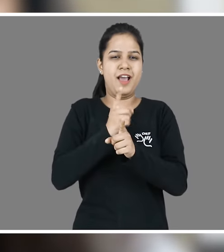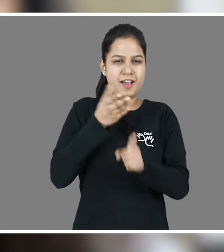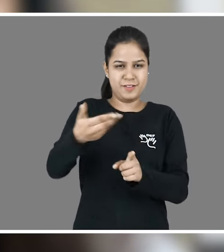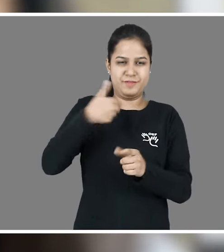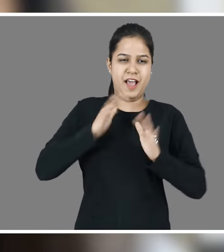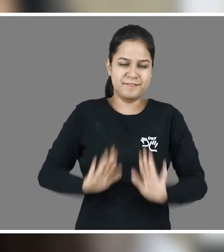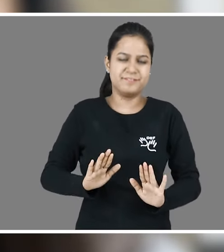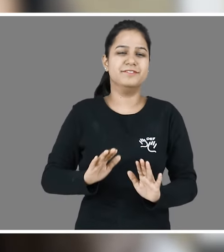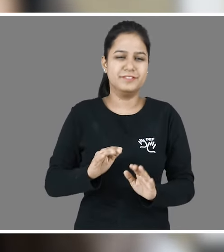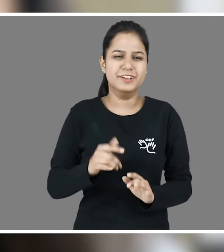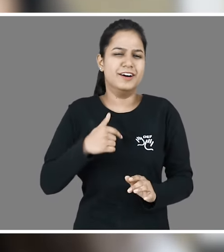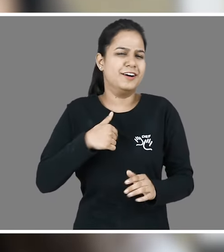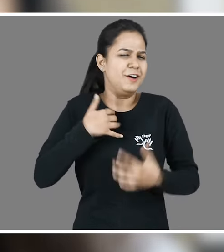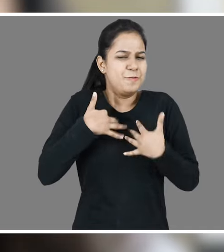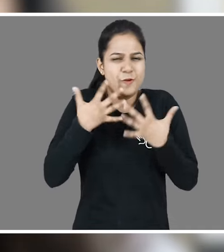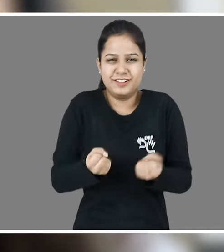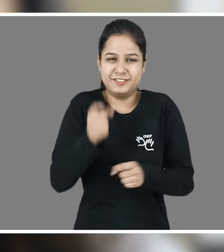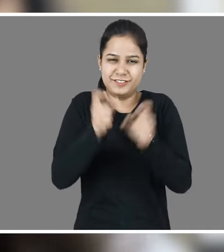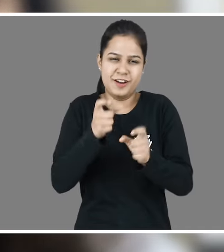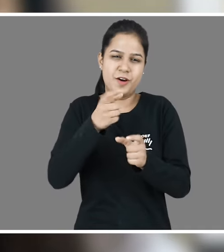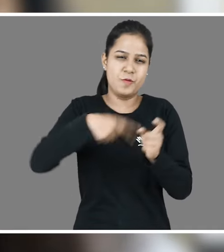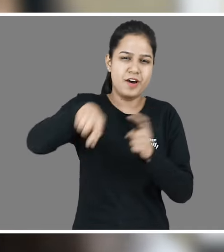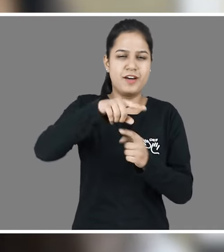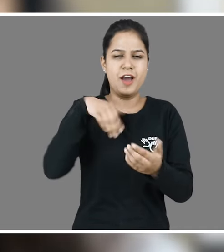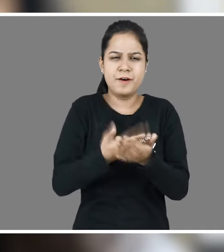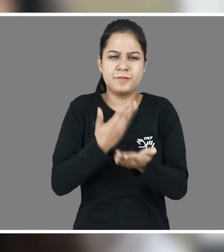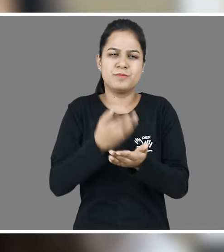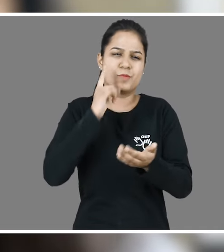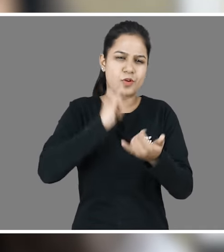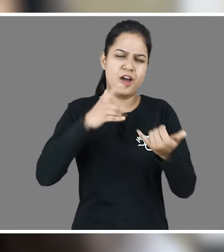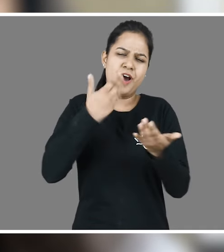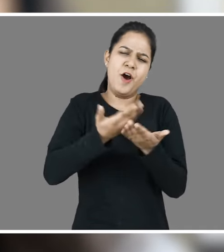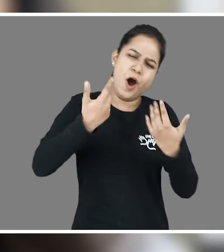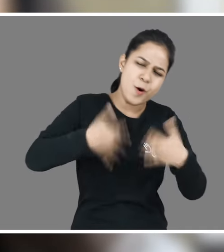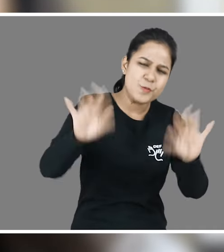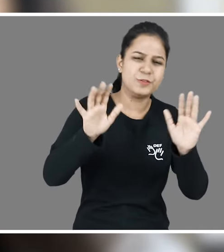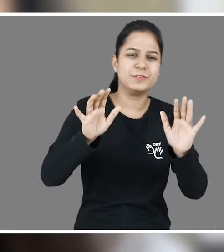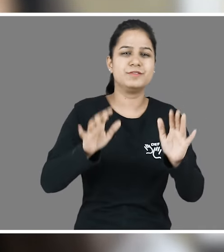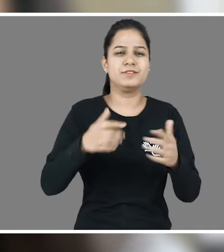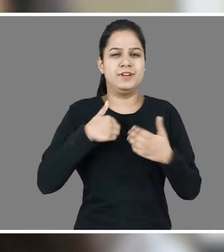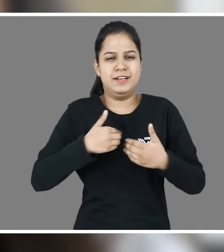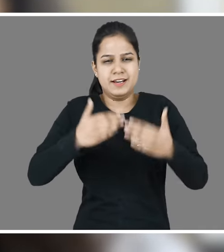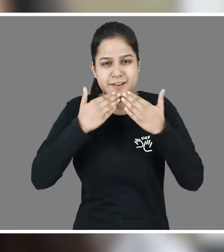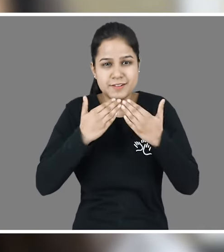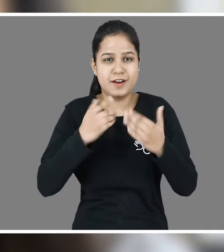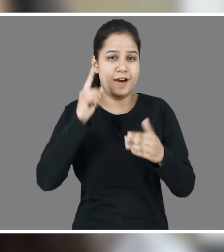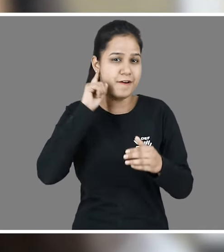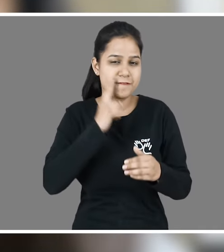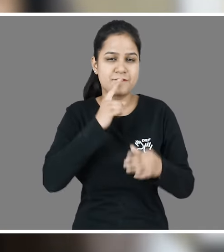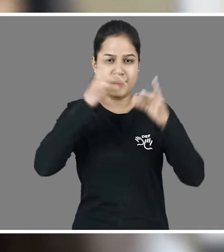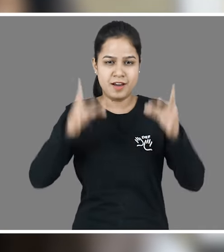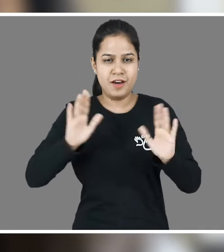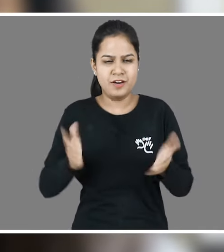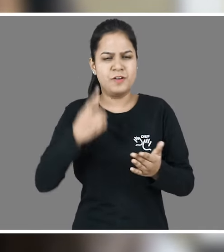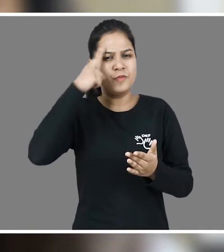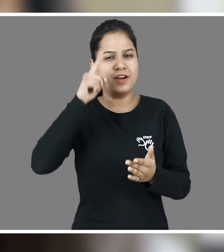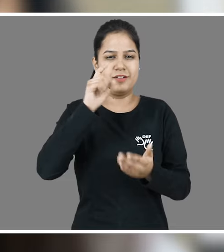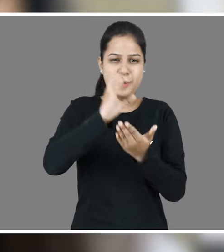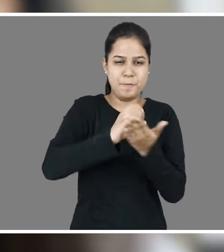you know, sign up. And that's about it. Thank you so much to Deaf and Able Foundation for creating this course and